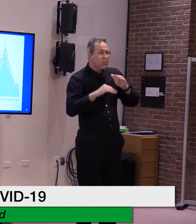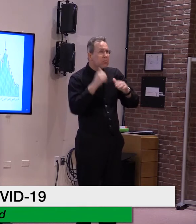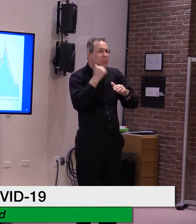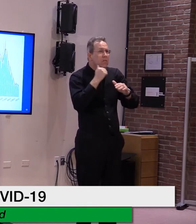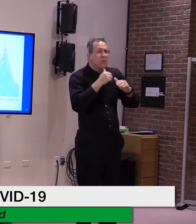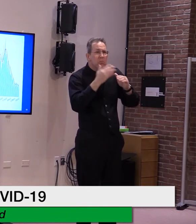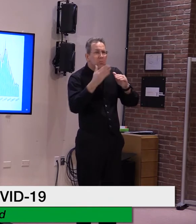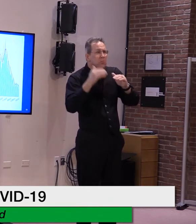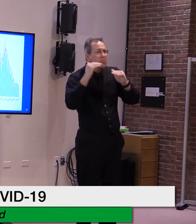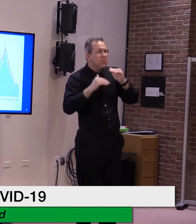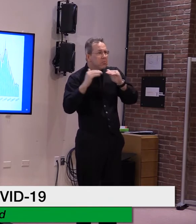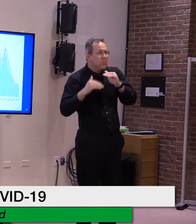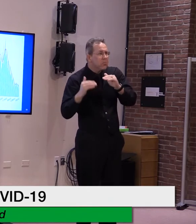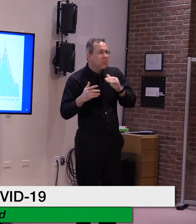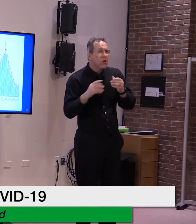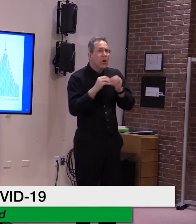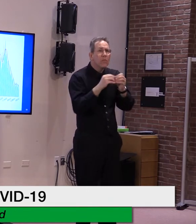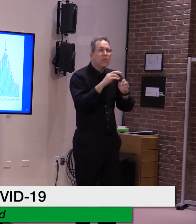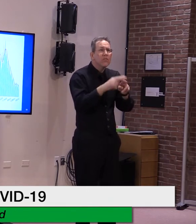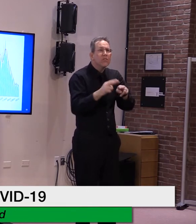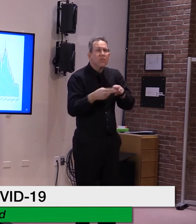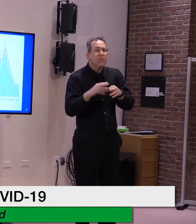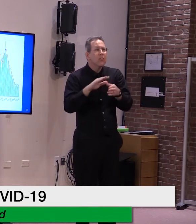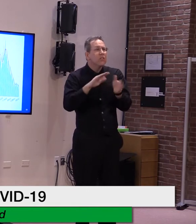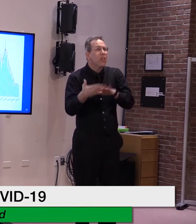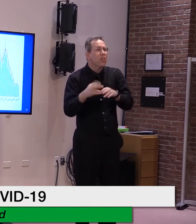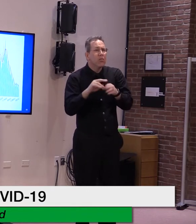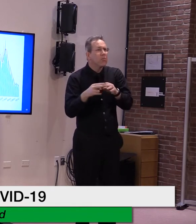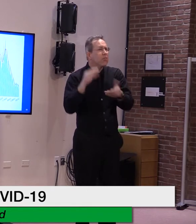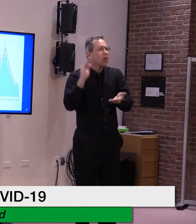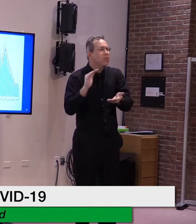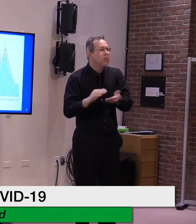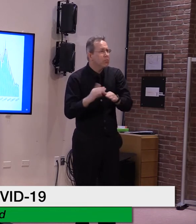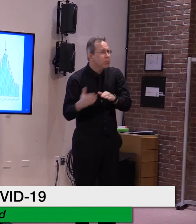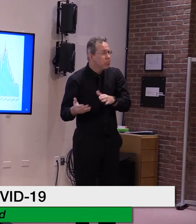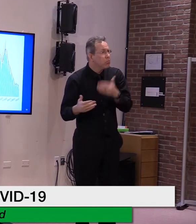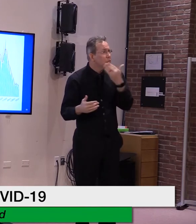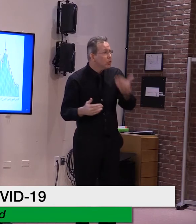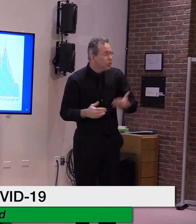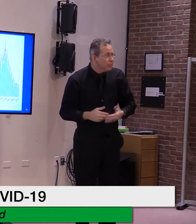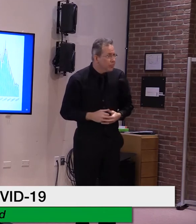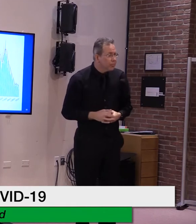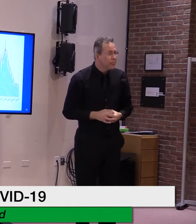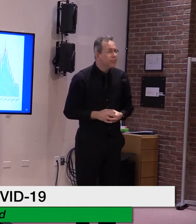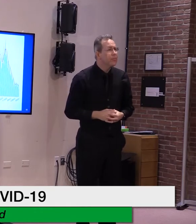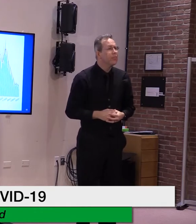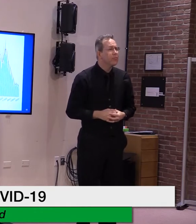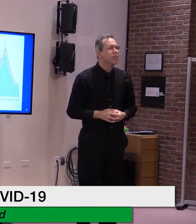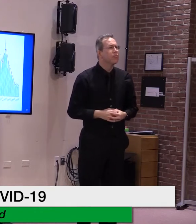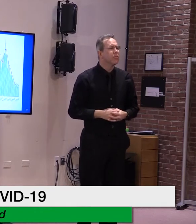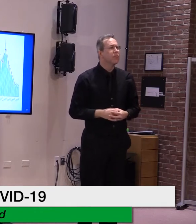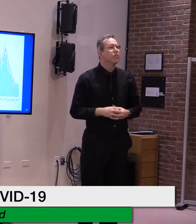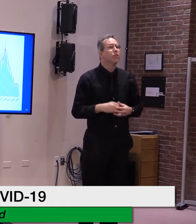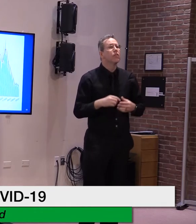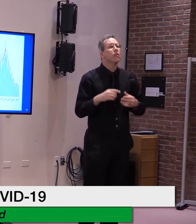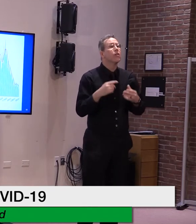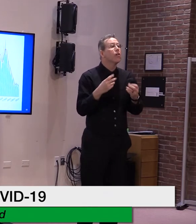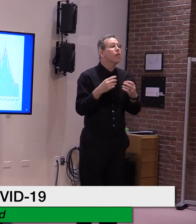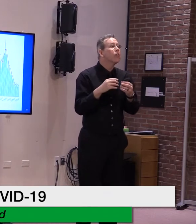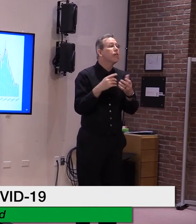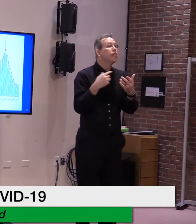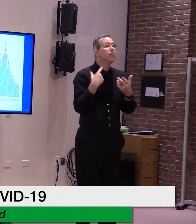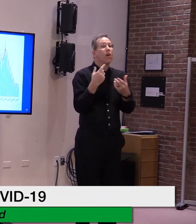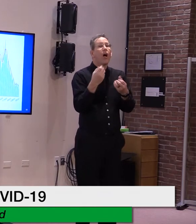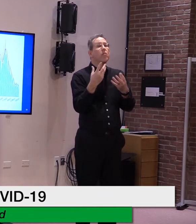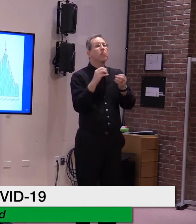also decreasing with hospitalizations down 15% over the last 10 days, and deaths down 14% over that same